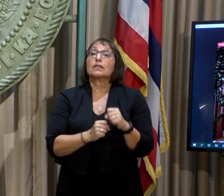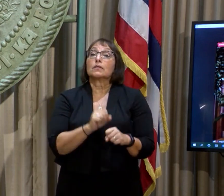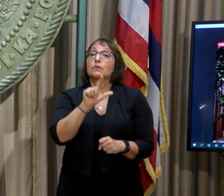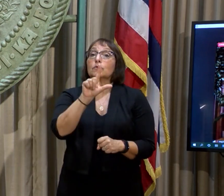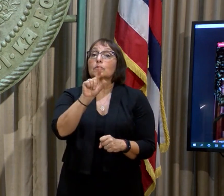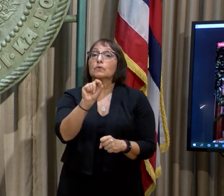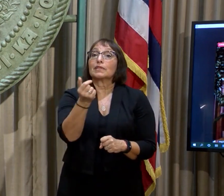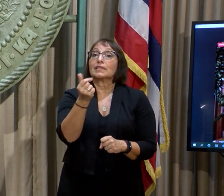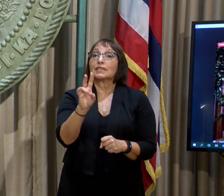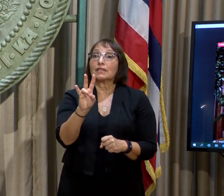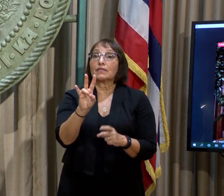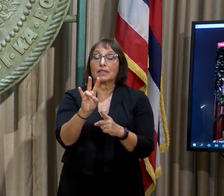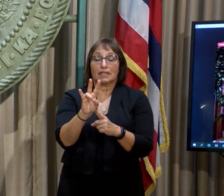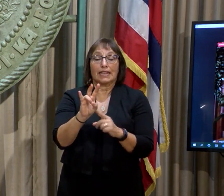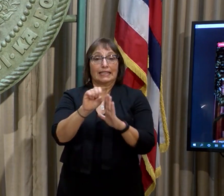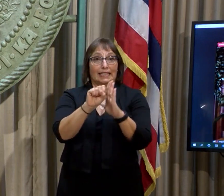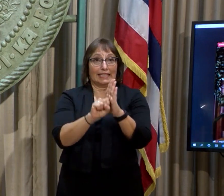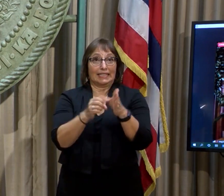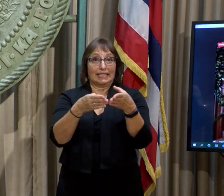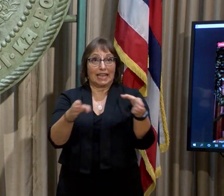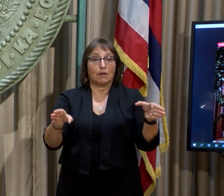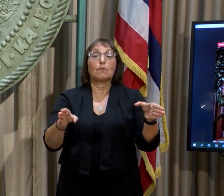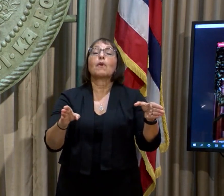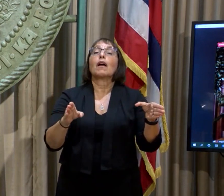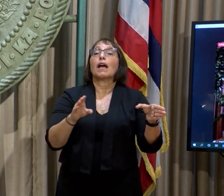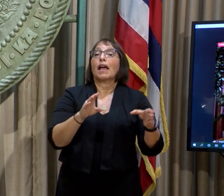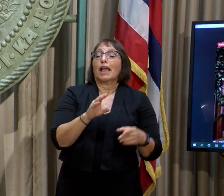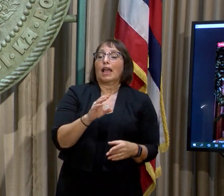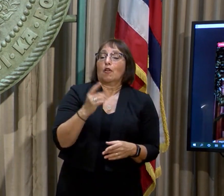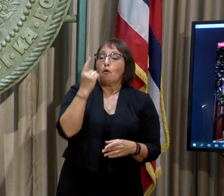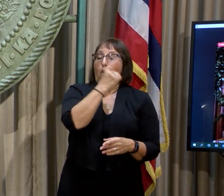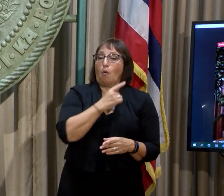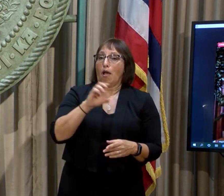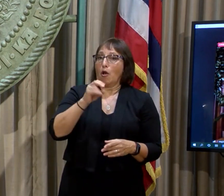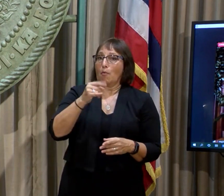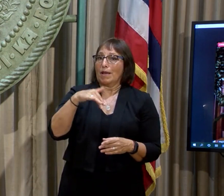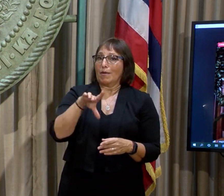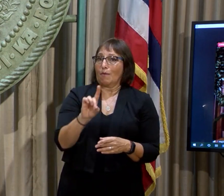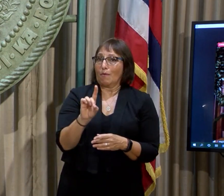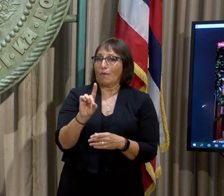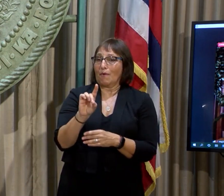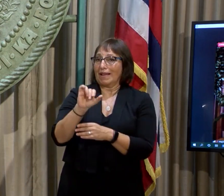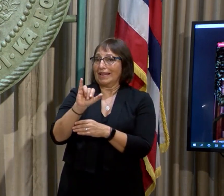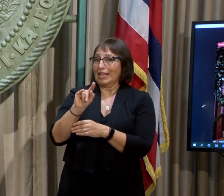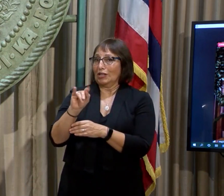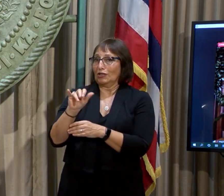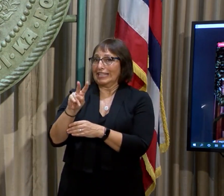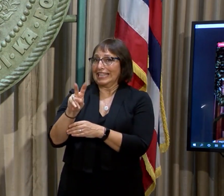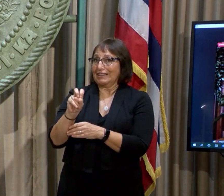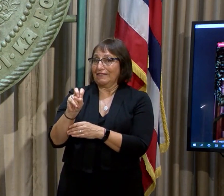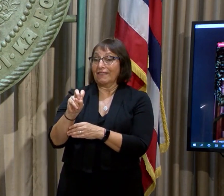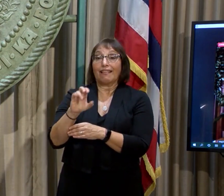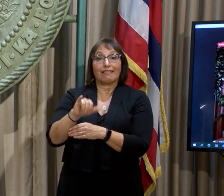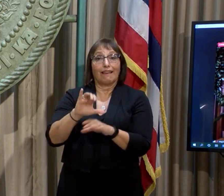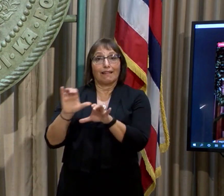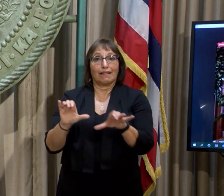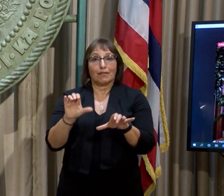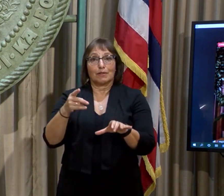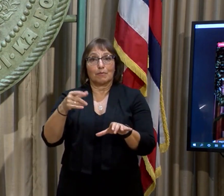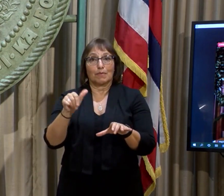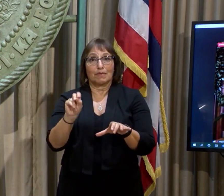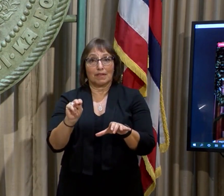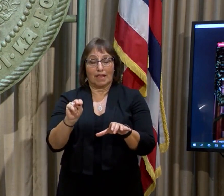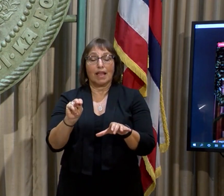statewide multi-agency Hawaii opioid initiative action plan has directed a